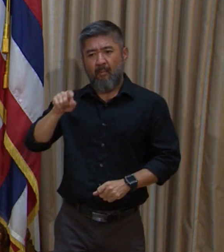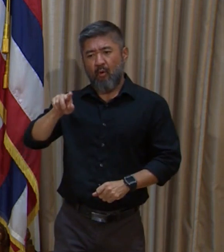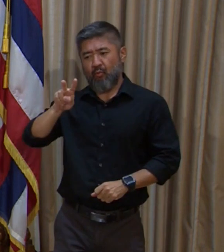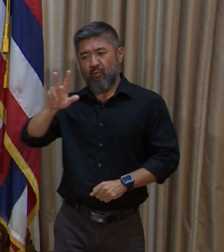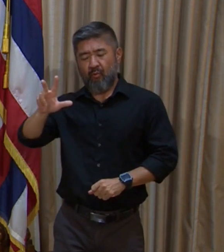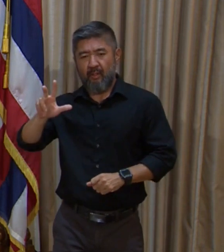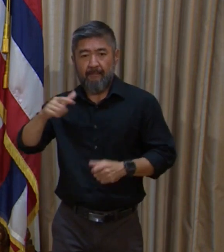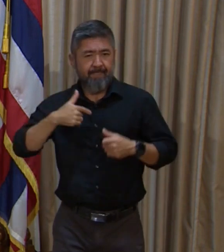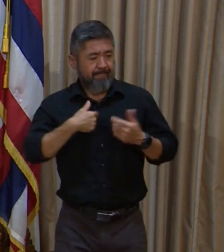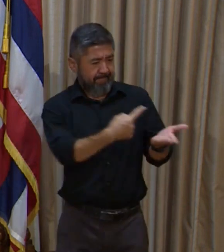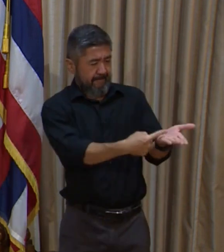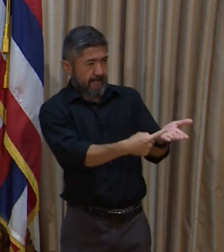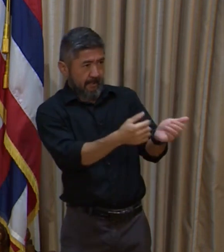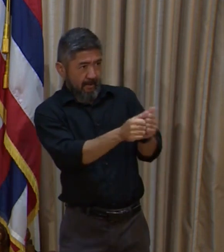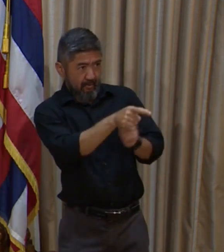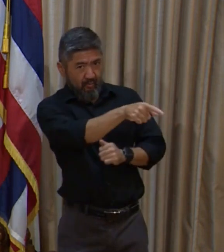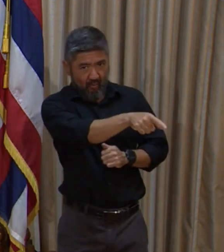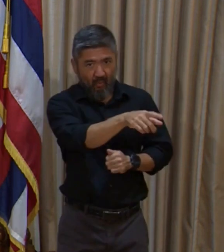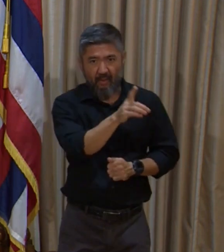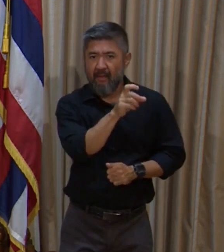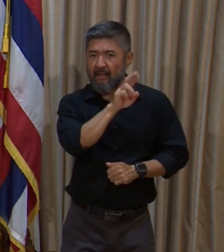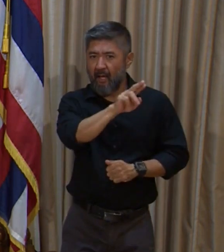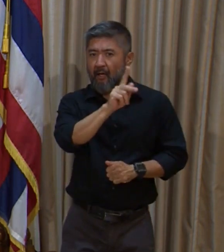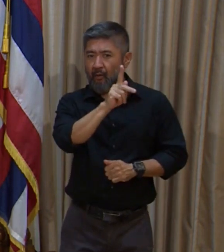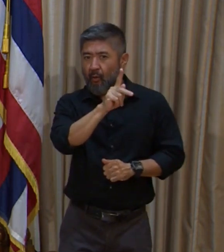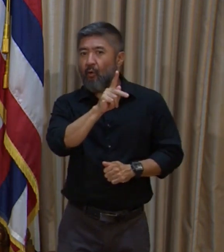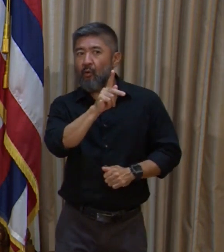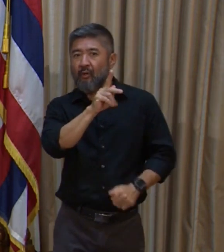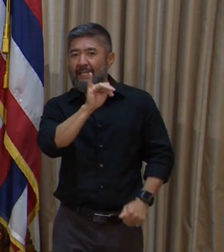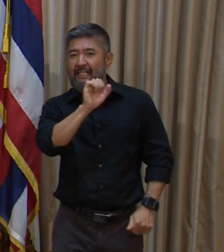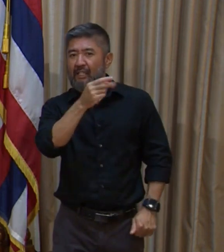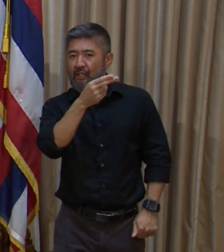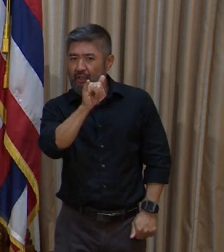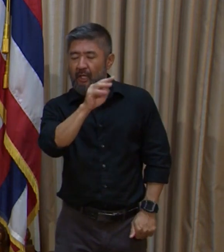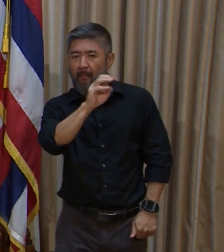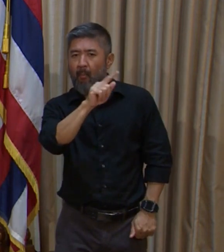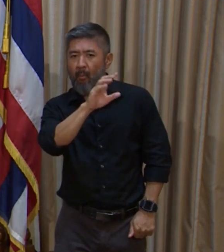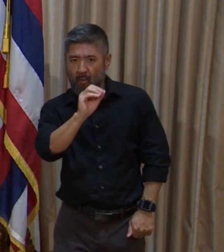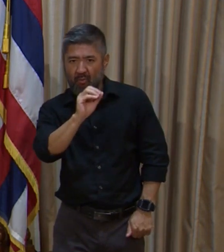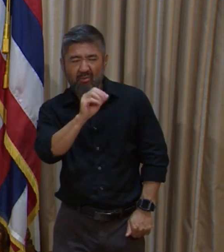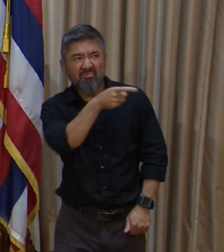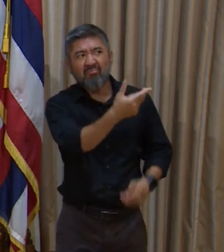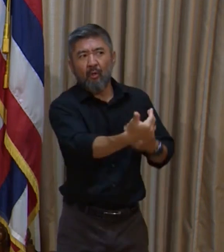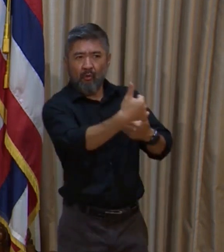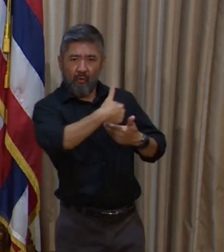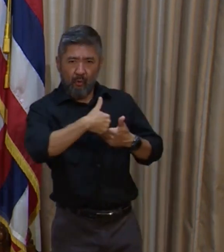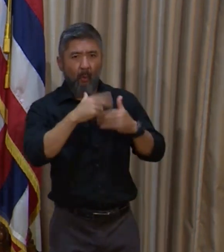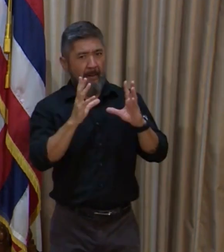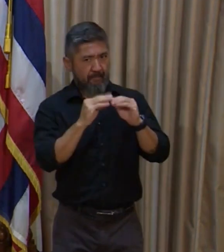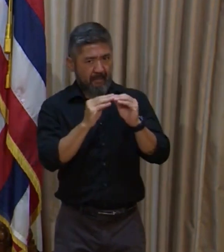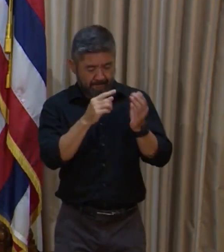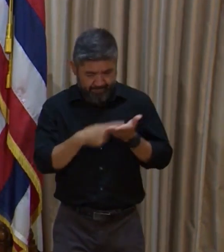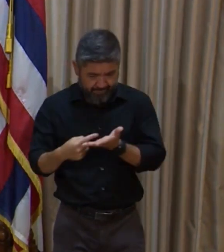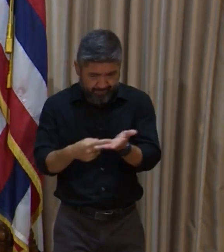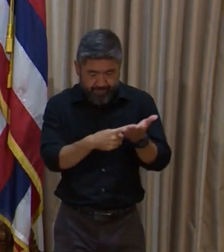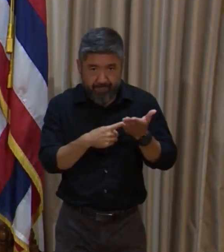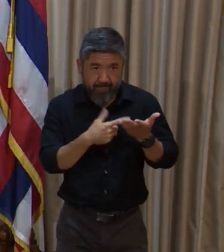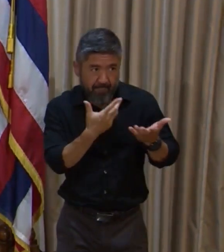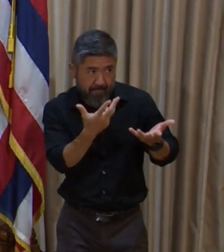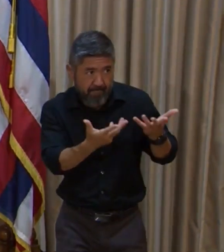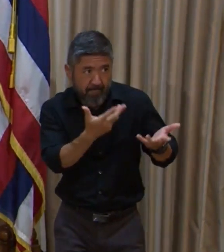Dr. Kishimoto and she will be joining my cabinet members in taking voluntarily